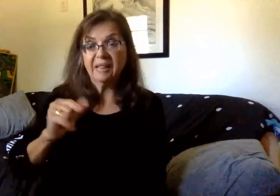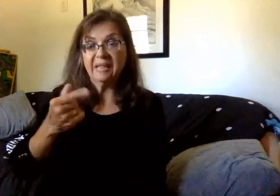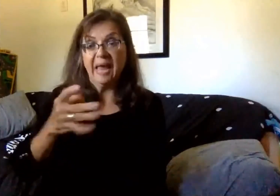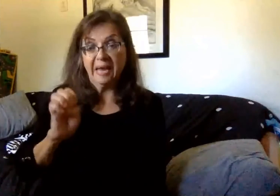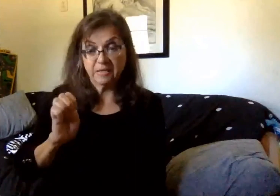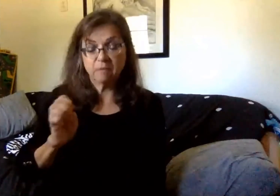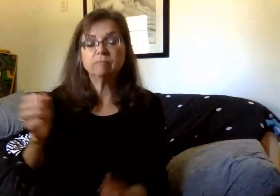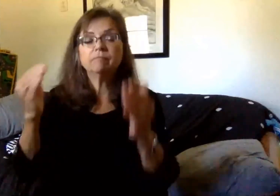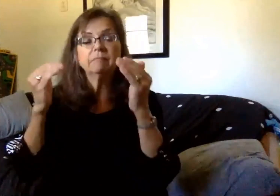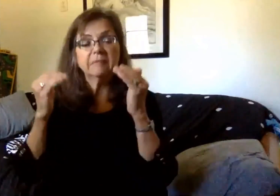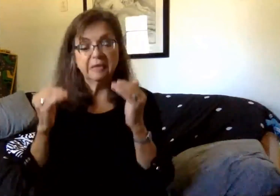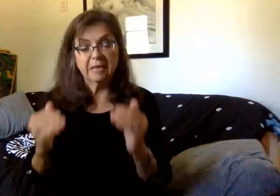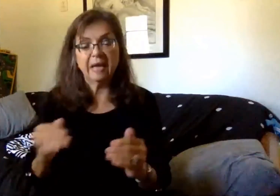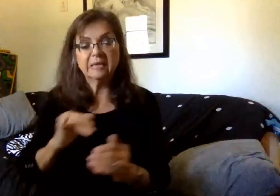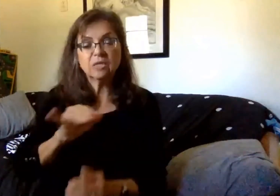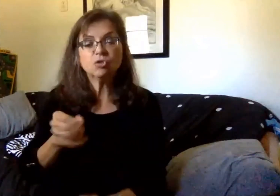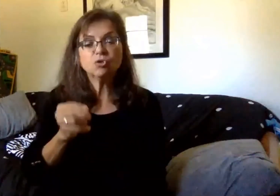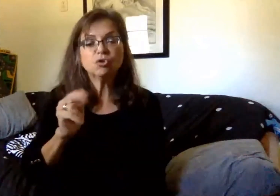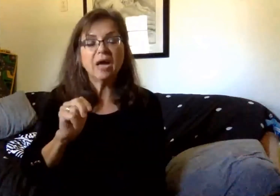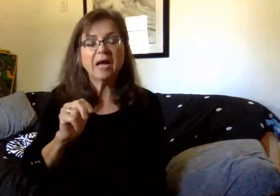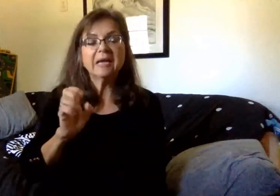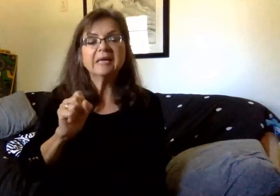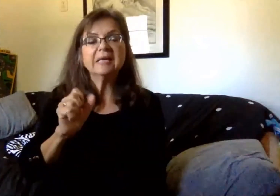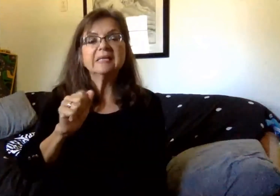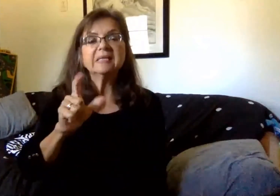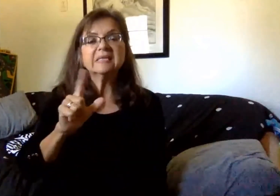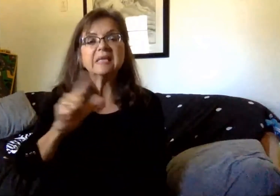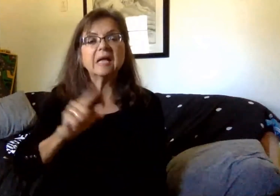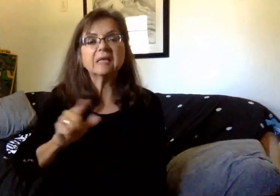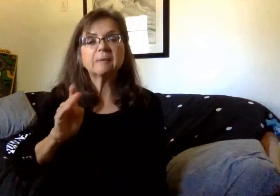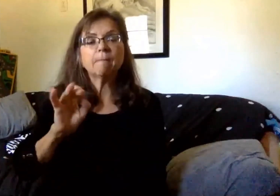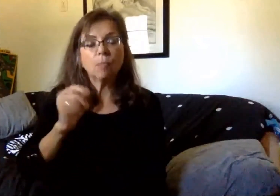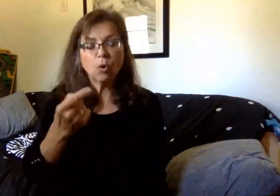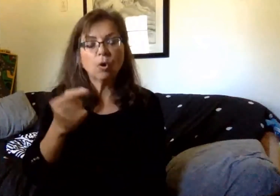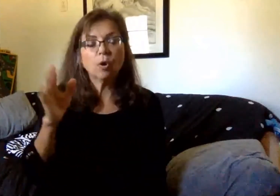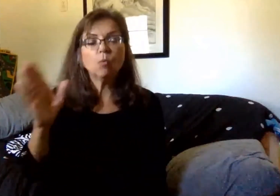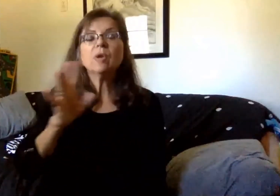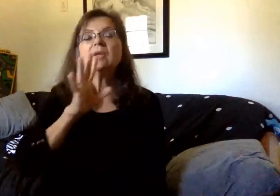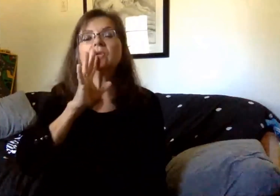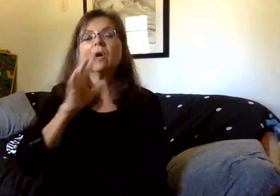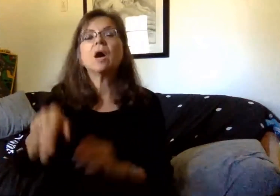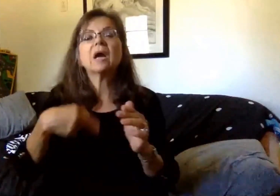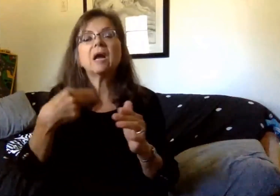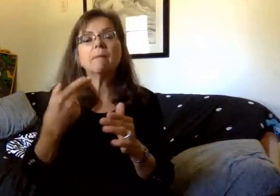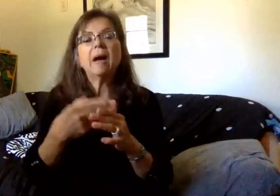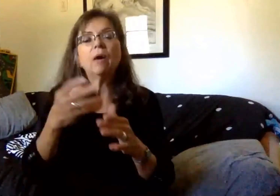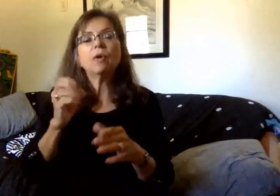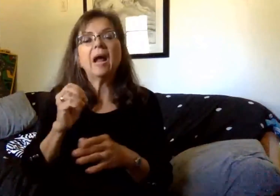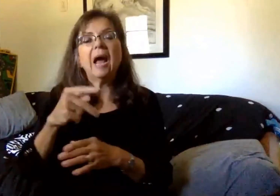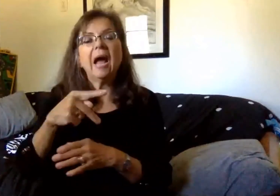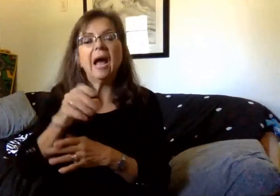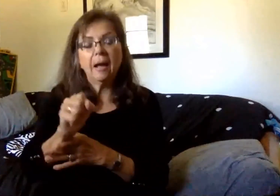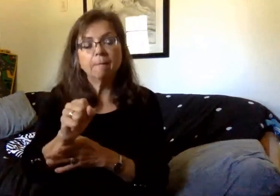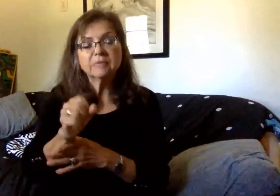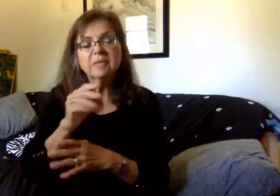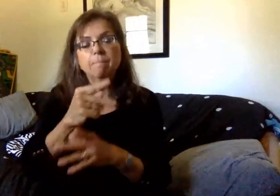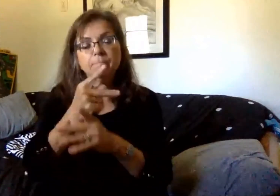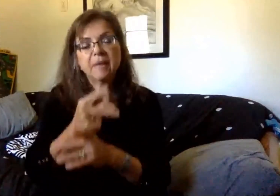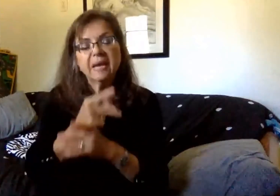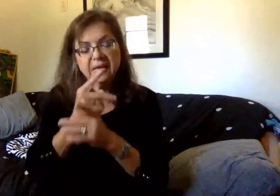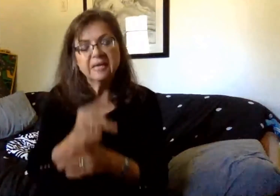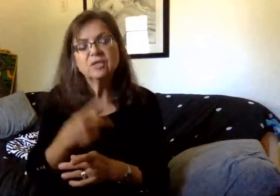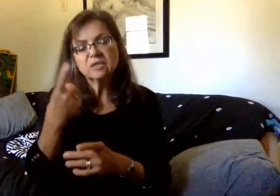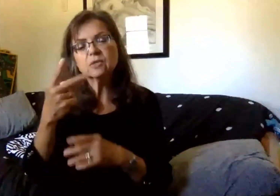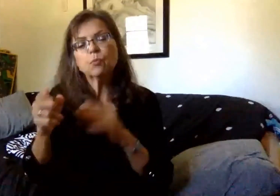Next, Jonathan Salzberg will share some of the important questions that were posed that involve our operations departments like the general safety